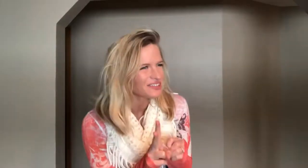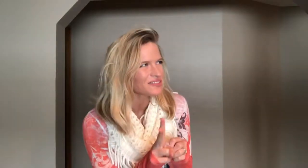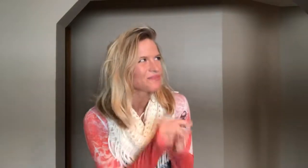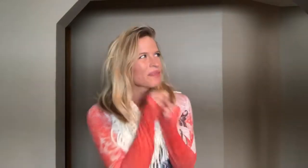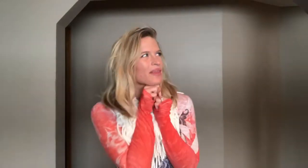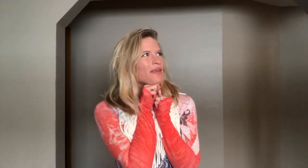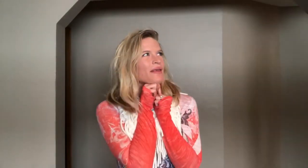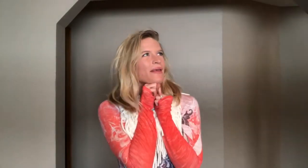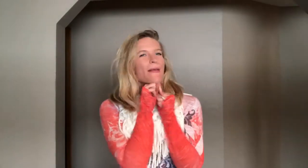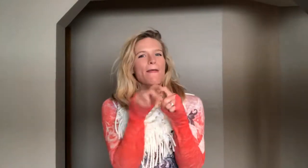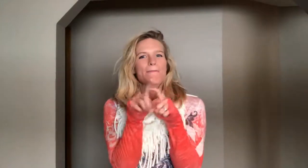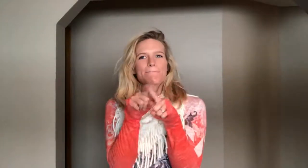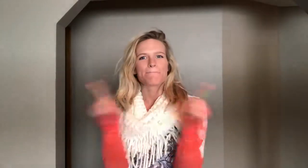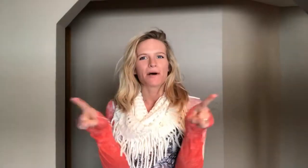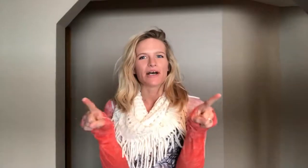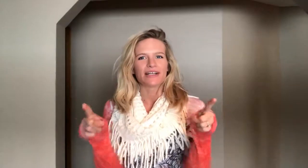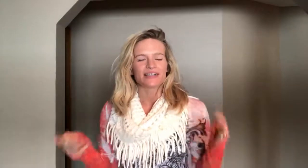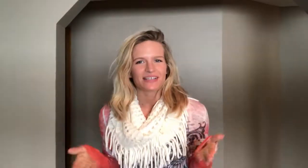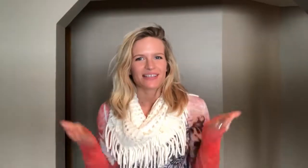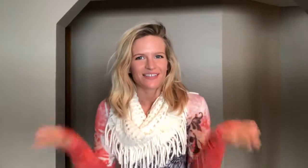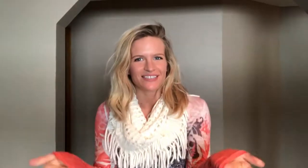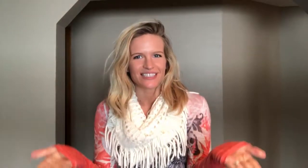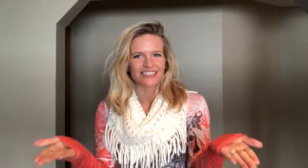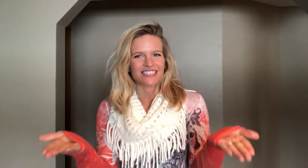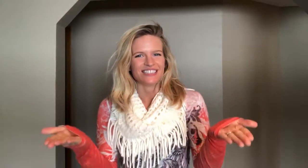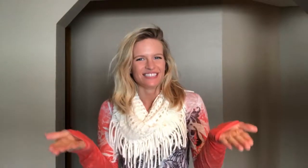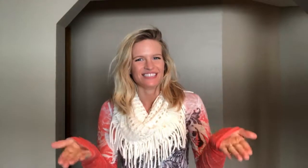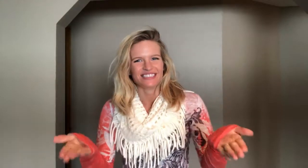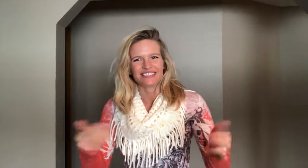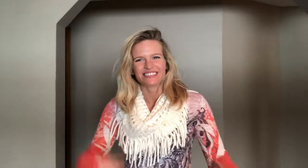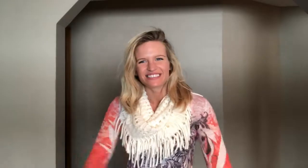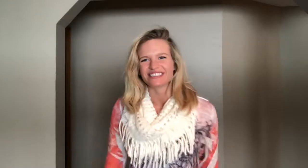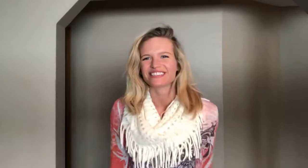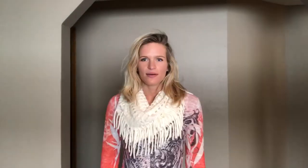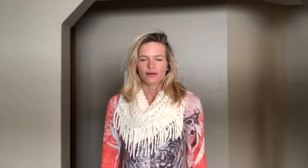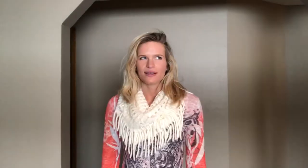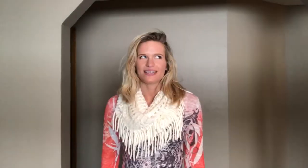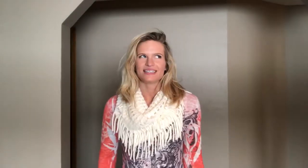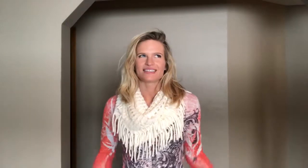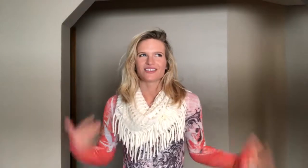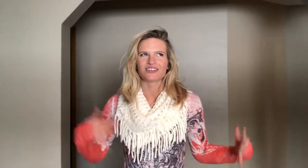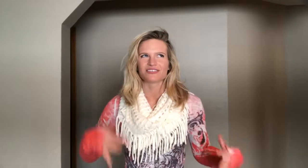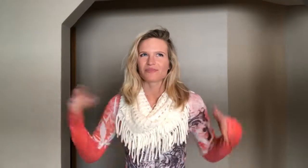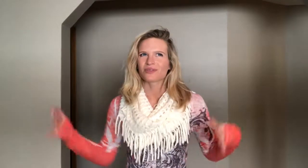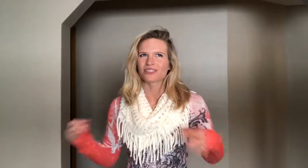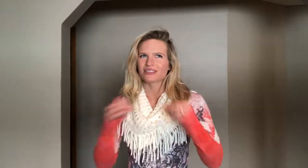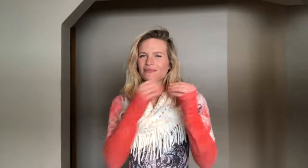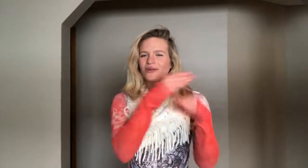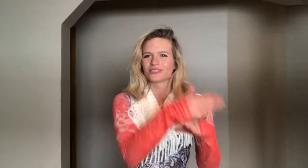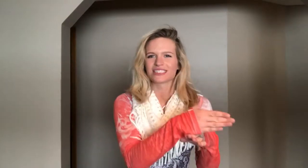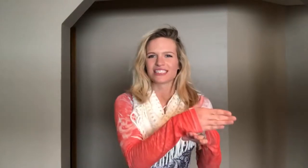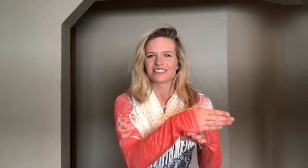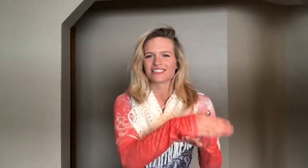but here it is. So I was supposed to post this